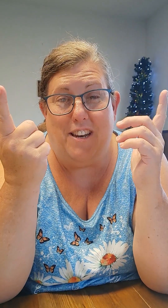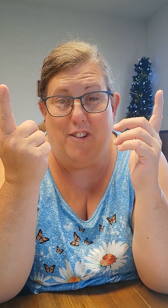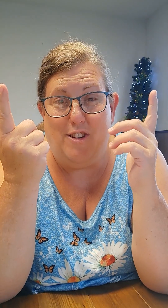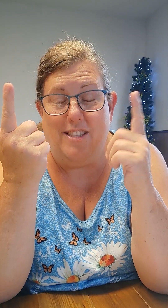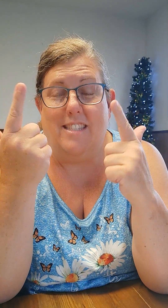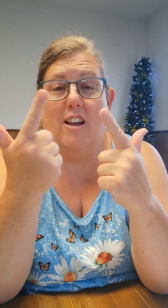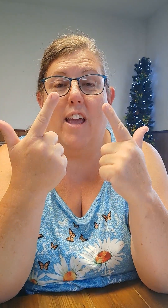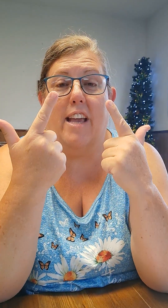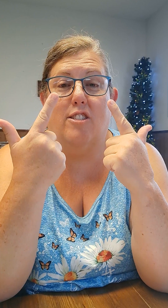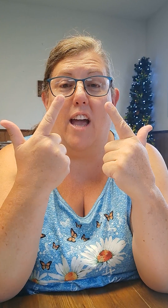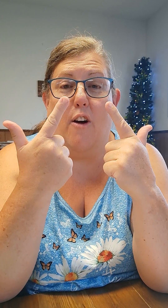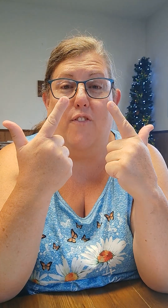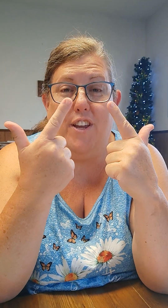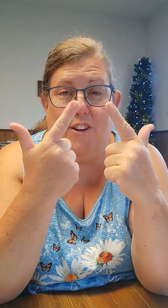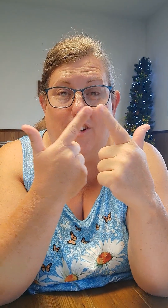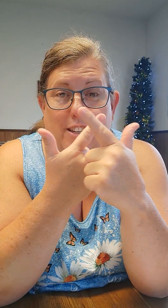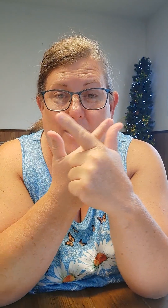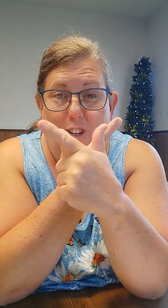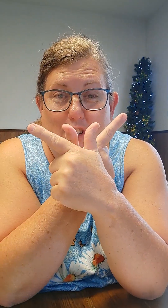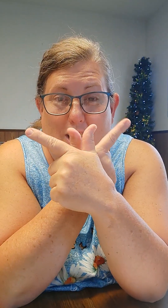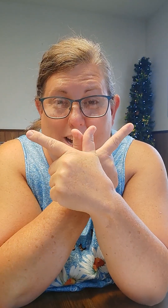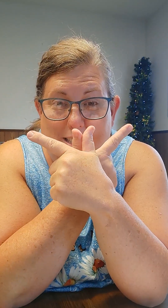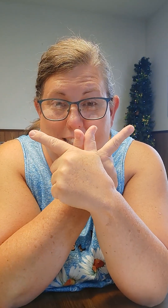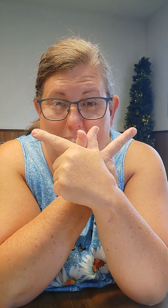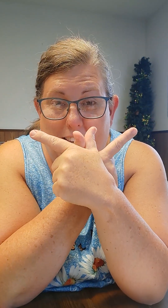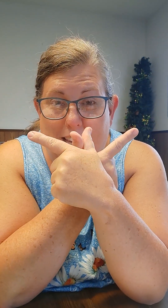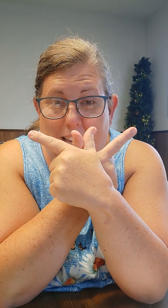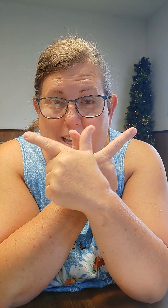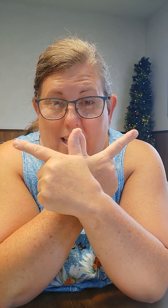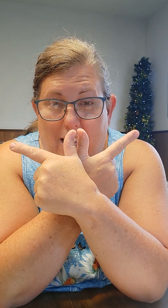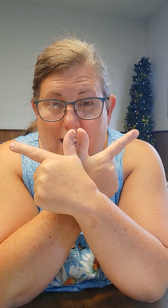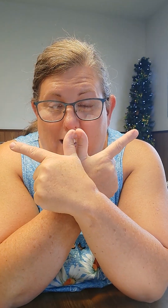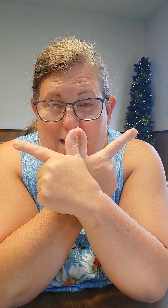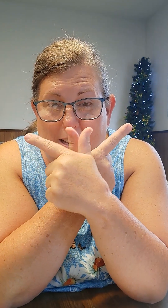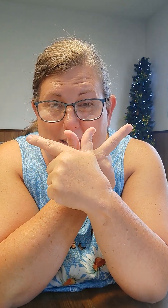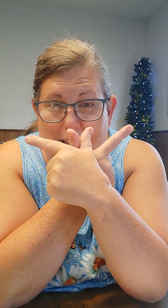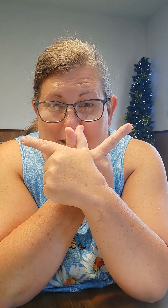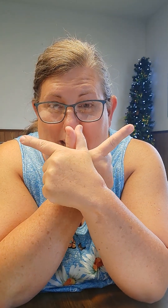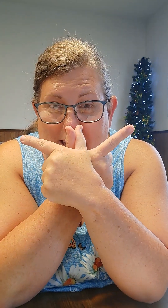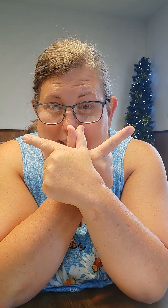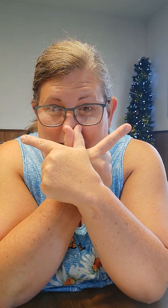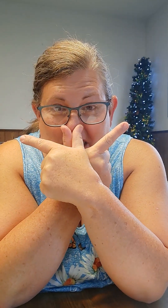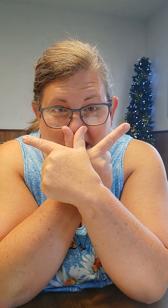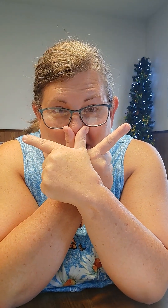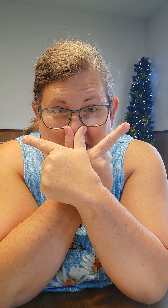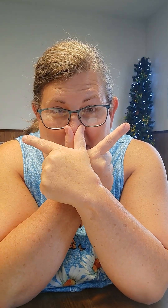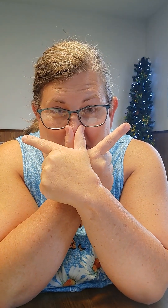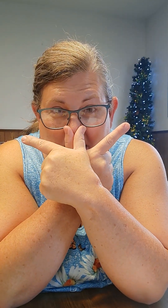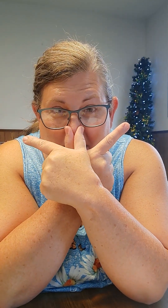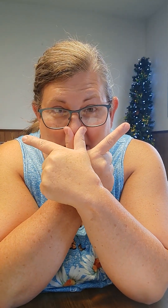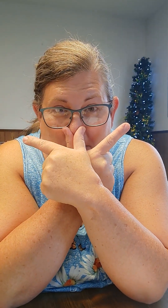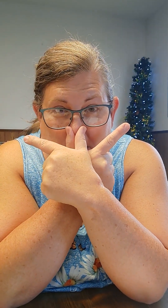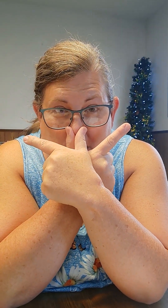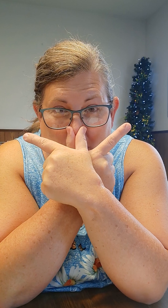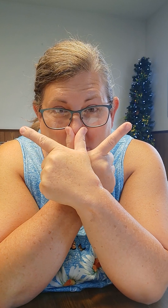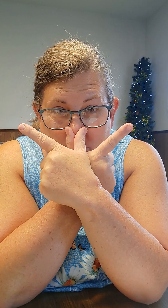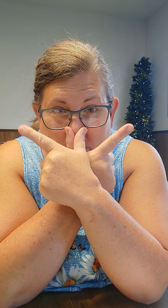never used this. Okay. So L finger. Cross. Like this. Pinch your nose.